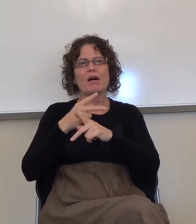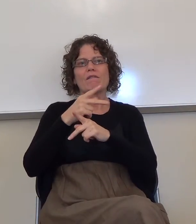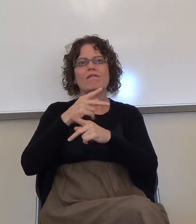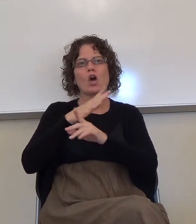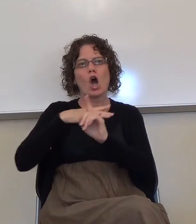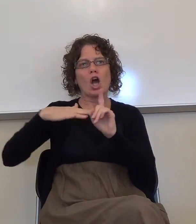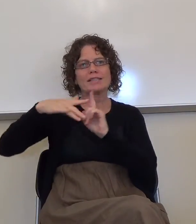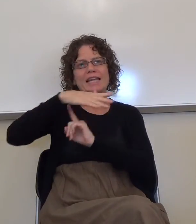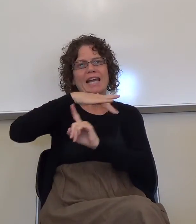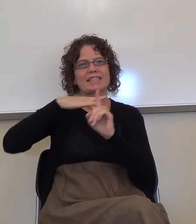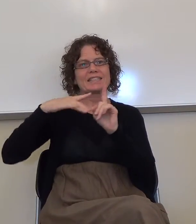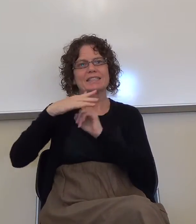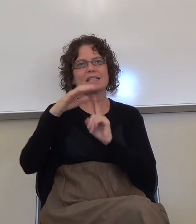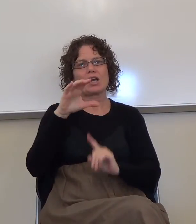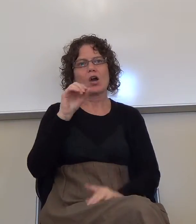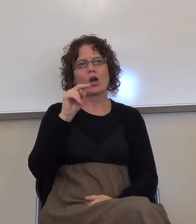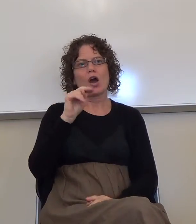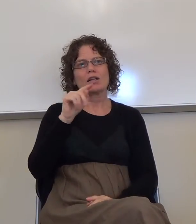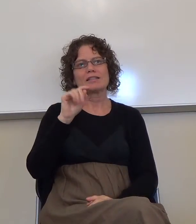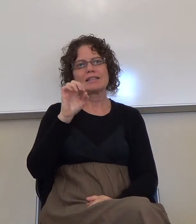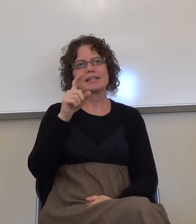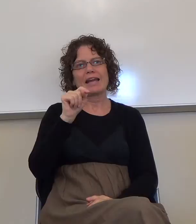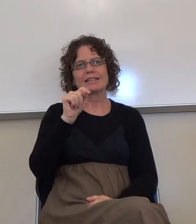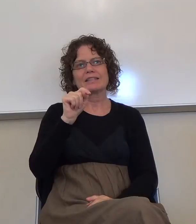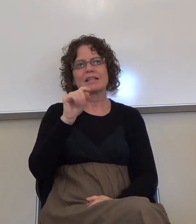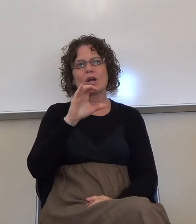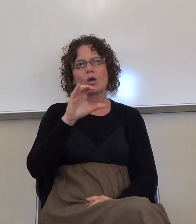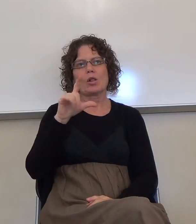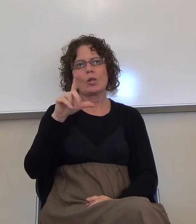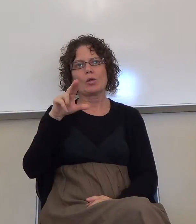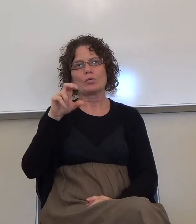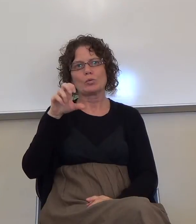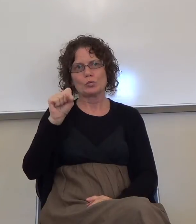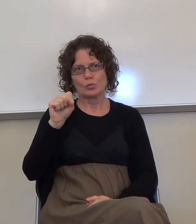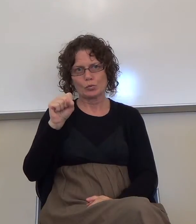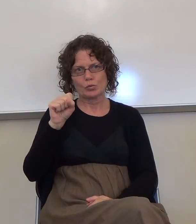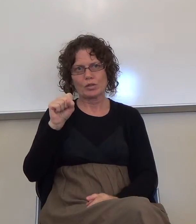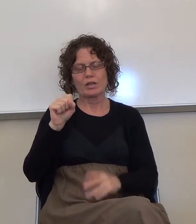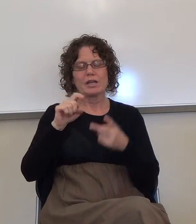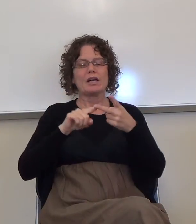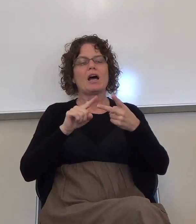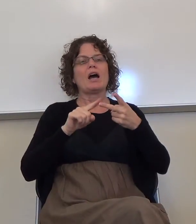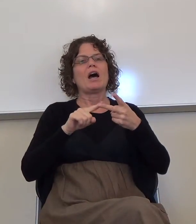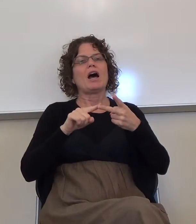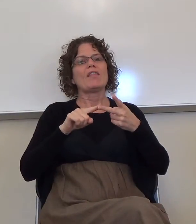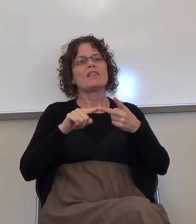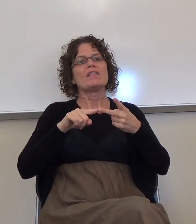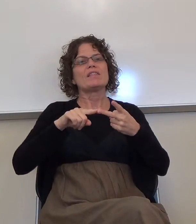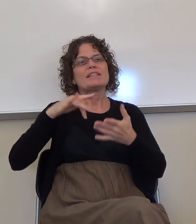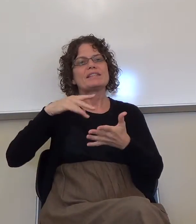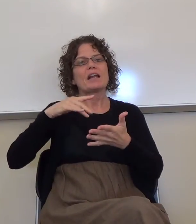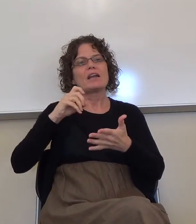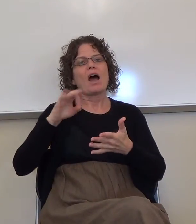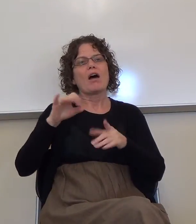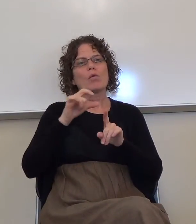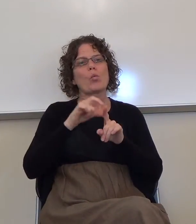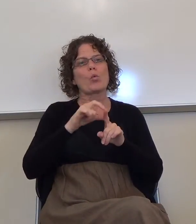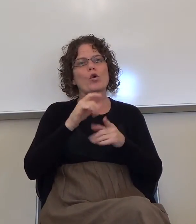And then, there's the study of word parts. That's going to come next. So, if you look at your textbook,